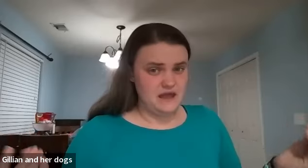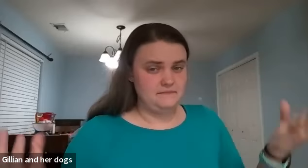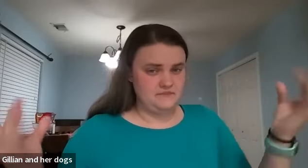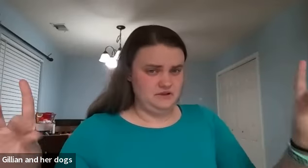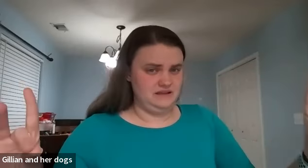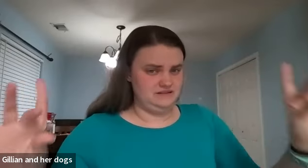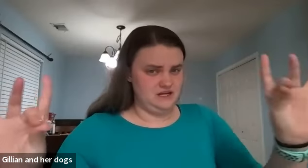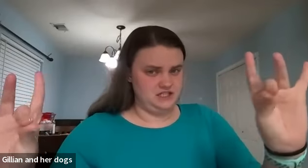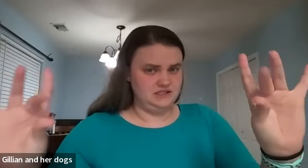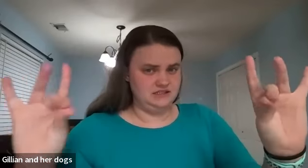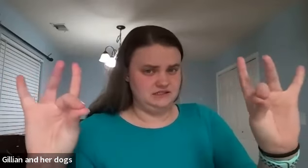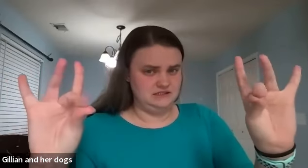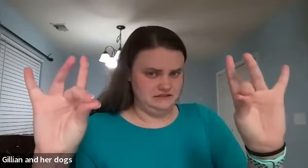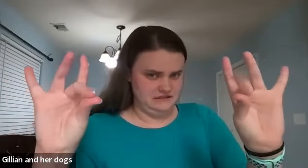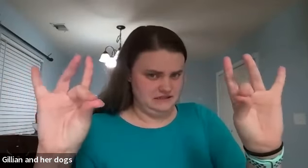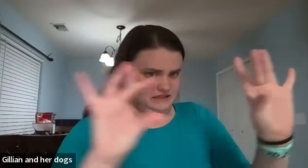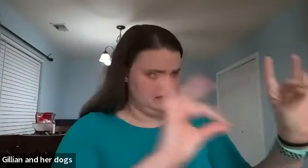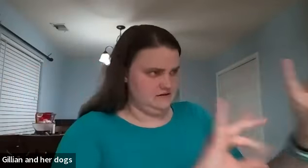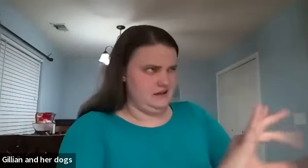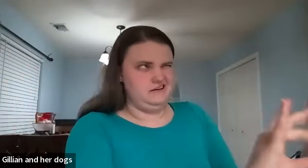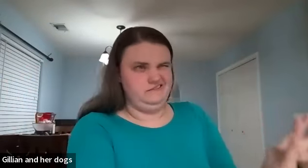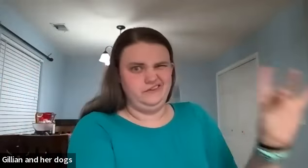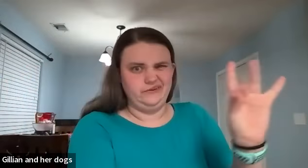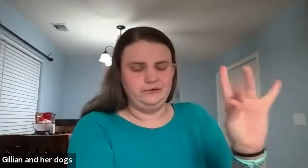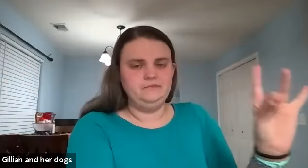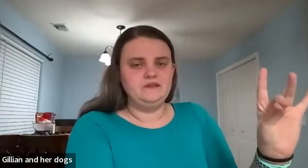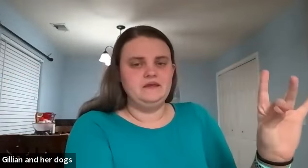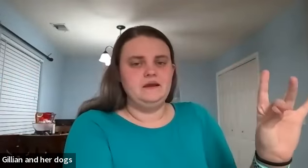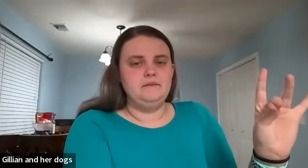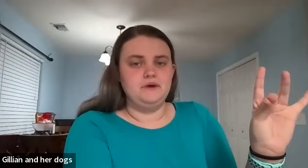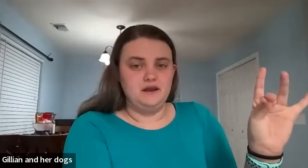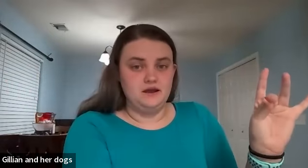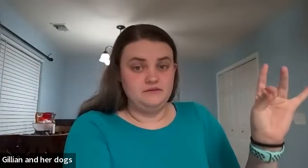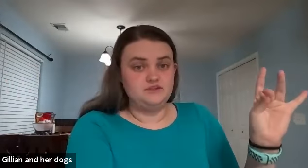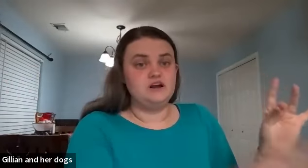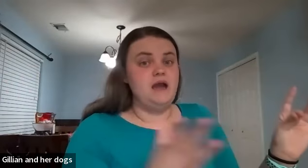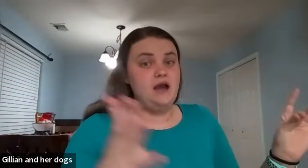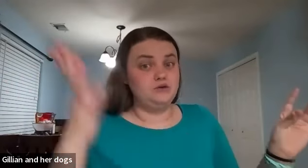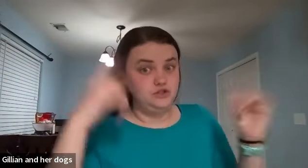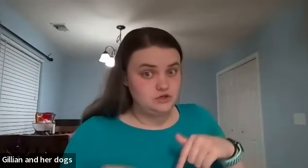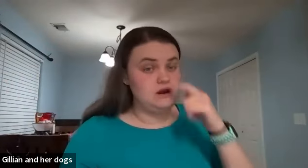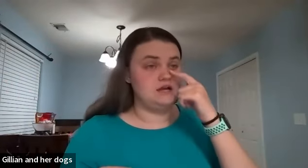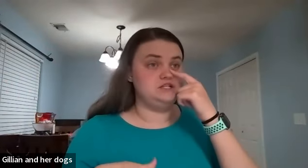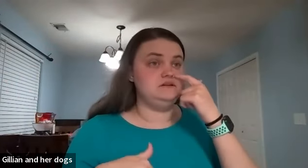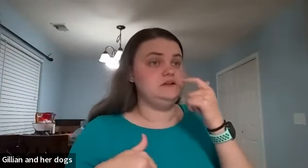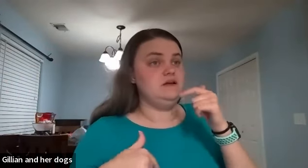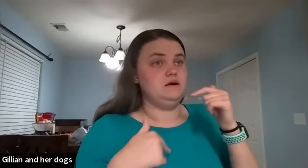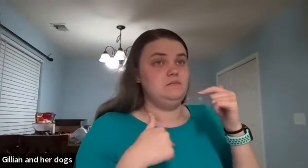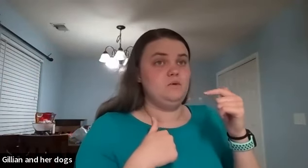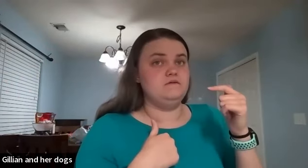that you'd be like touching like this like kind of like i feel but um if you're talking about how you are actually feeling like a more